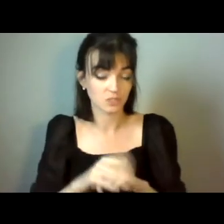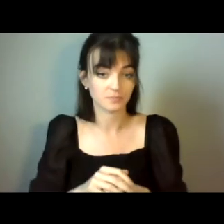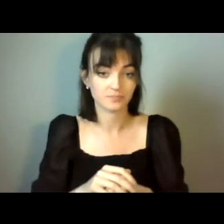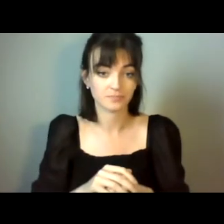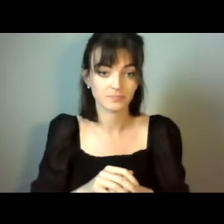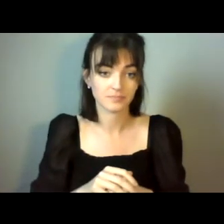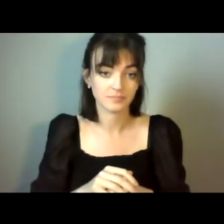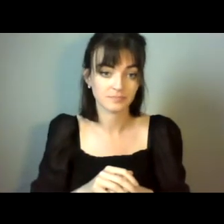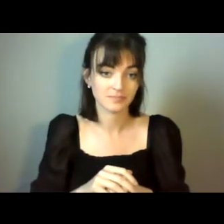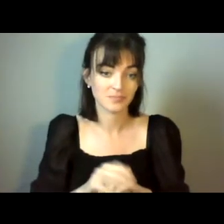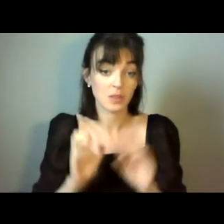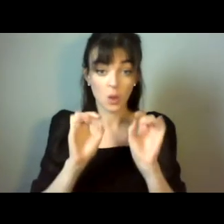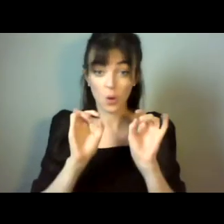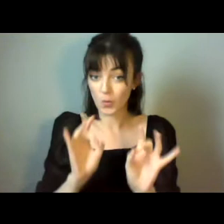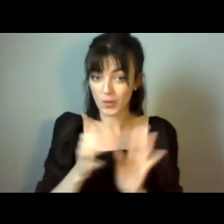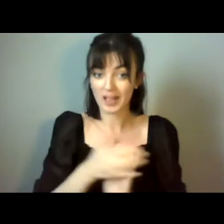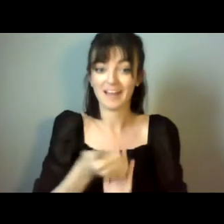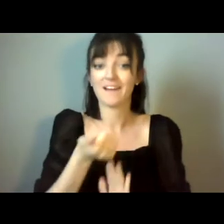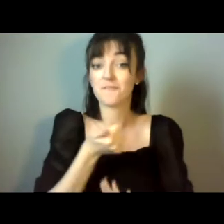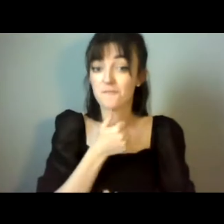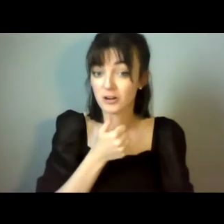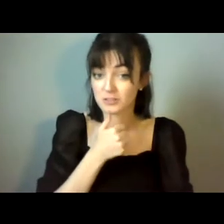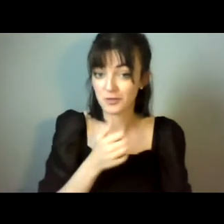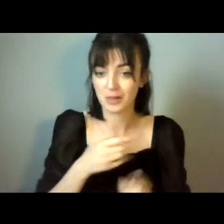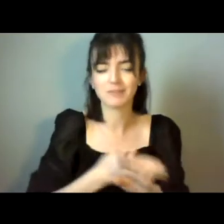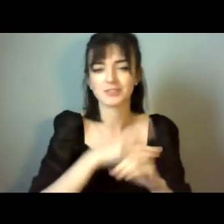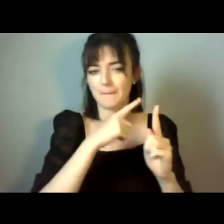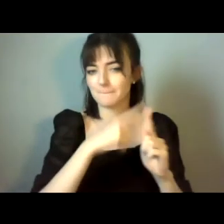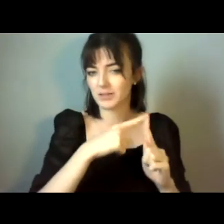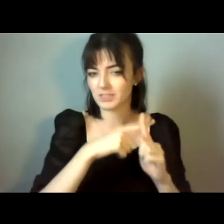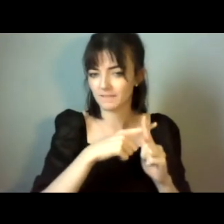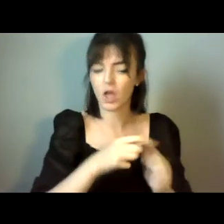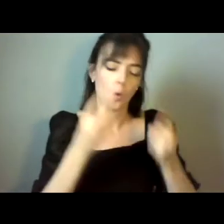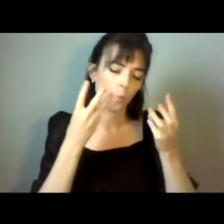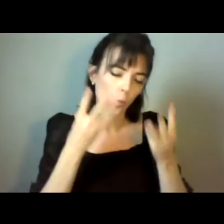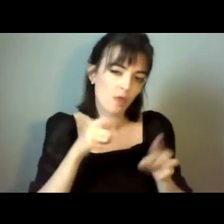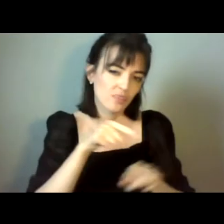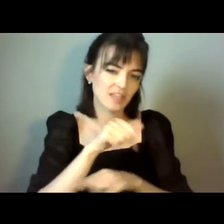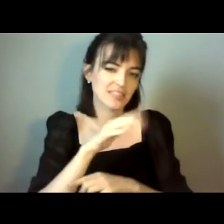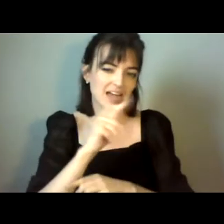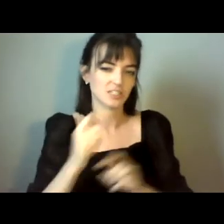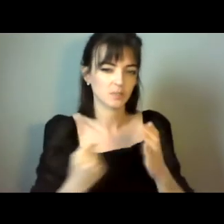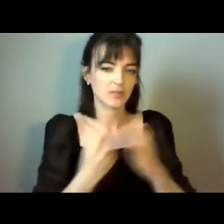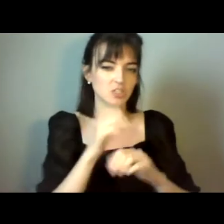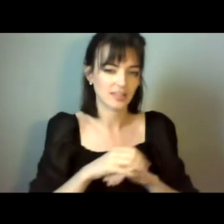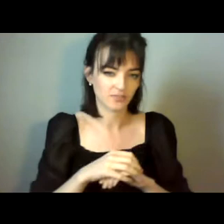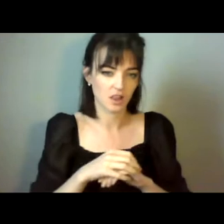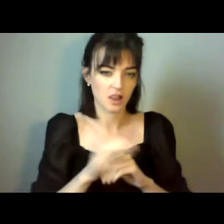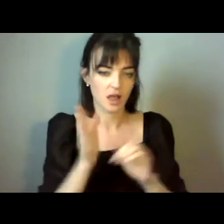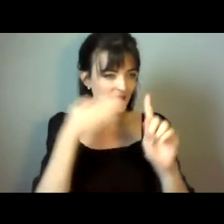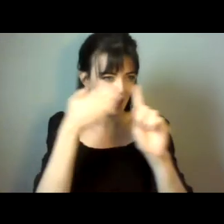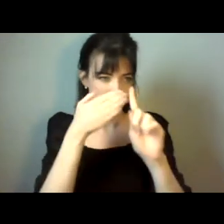Well, first of all, to start off on a positive note, I mean, we want this to be successful. I think the aspiration is absolutely right.